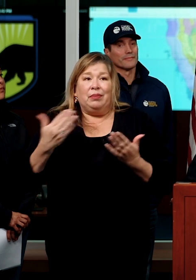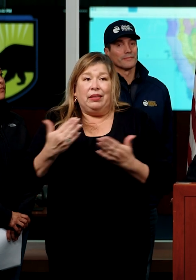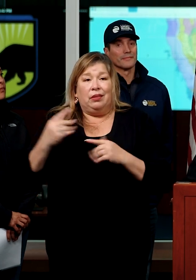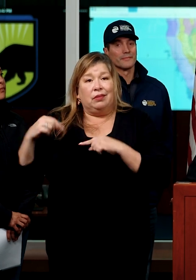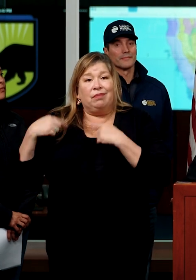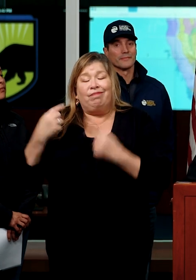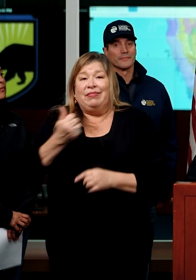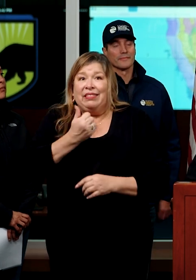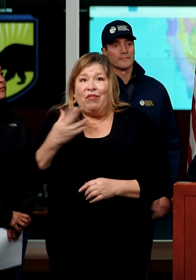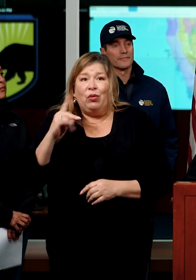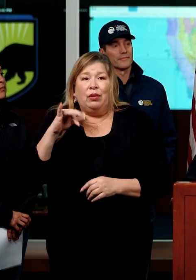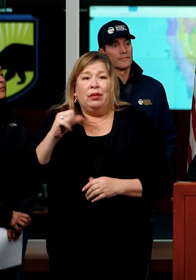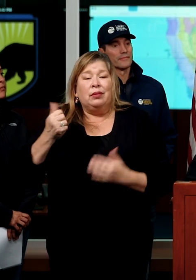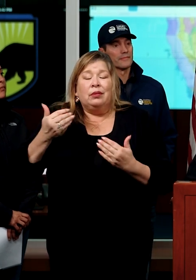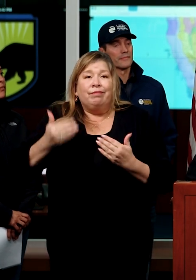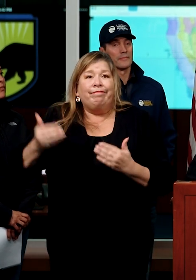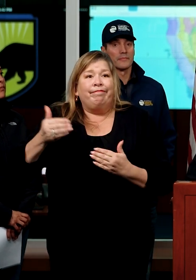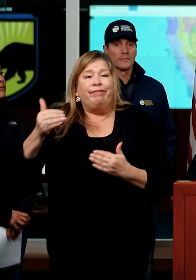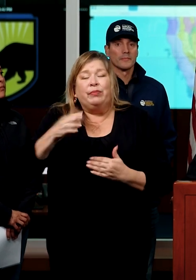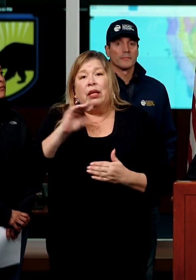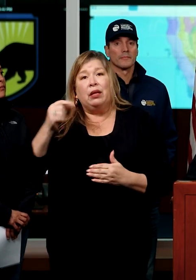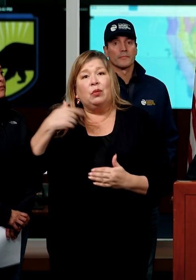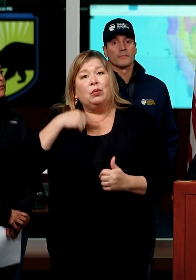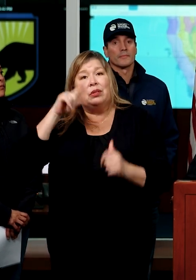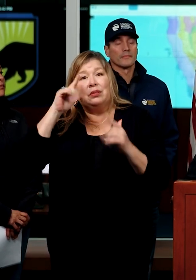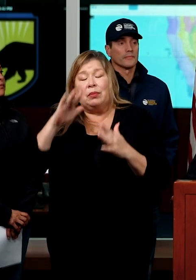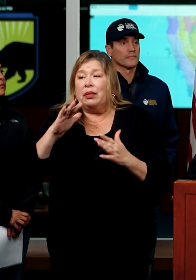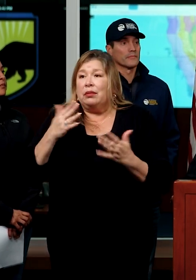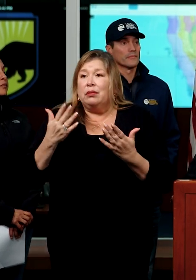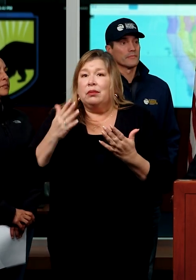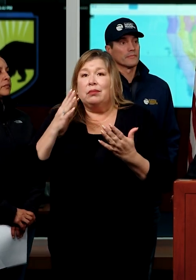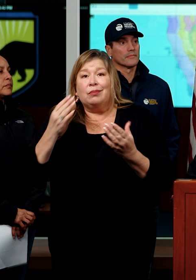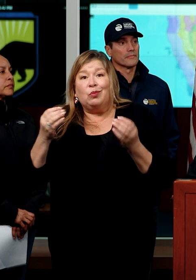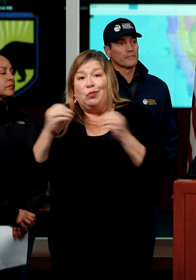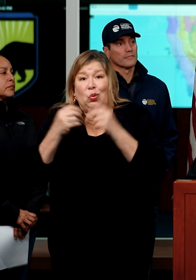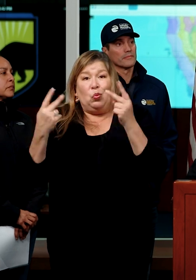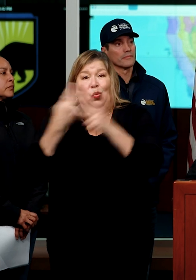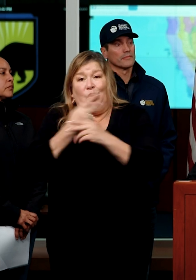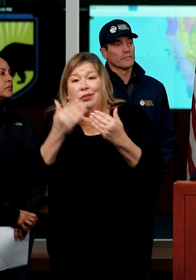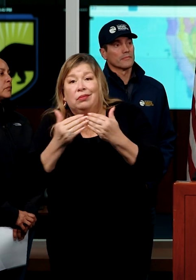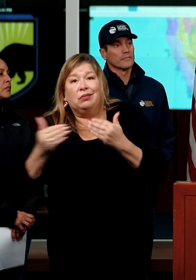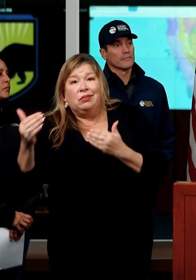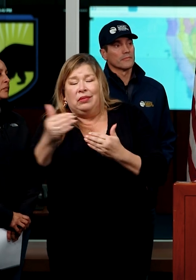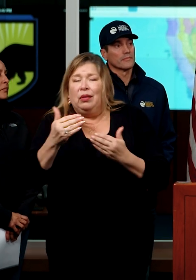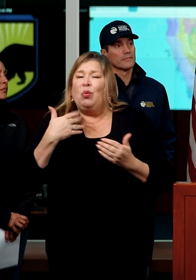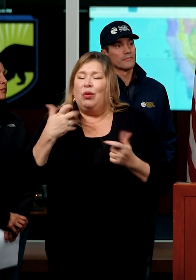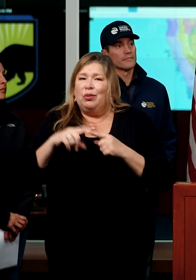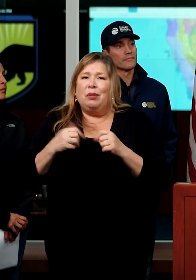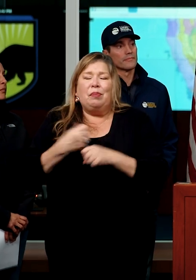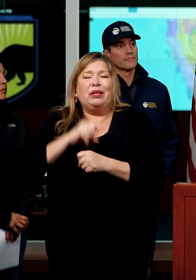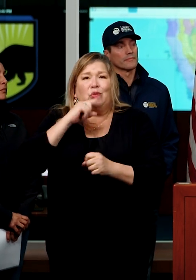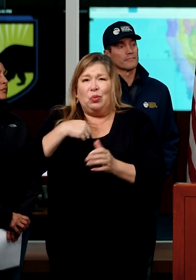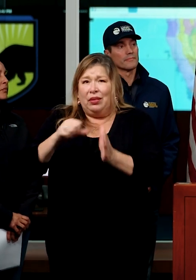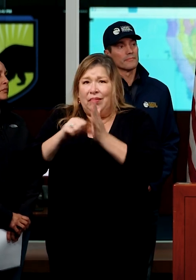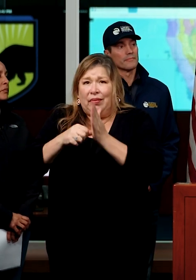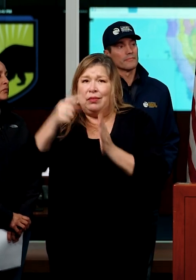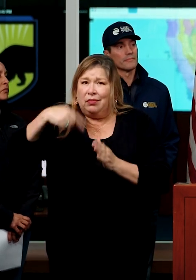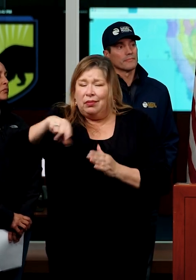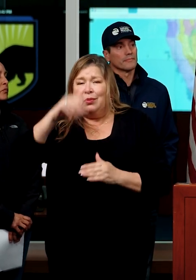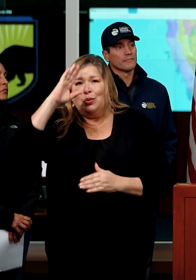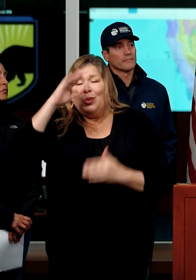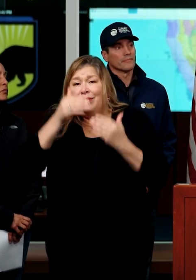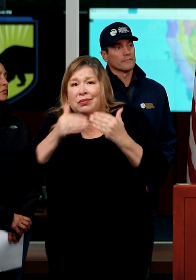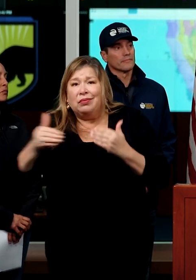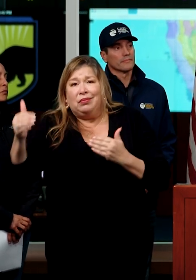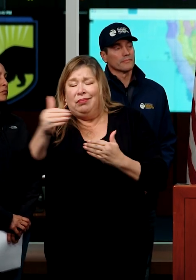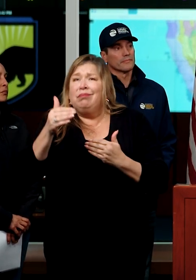expect to see the worst of it still in front of us. And I think that's the message we want to underscore today. We're anticipating some